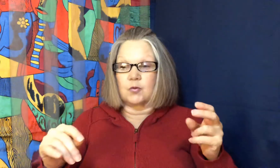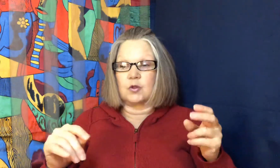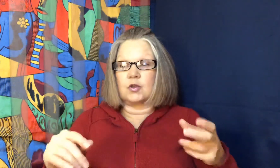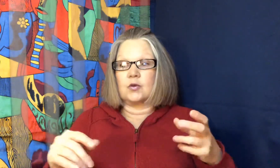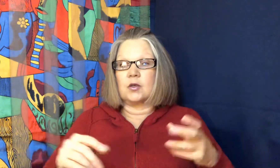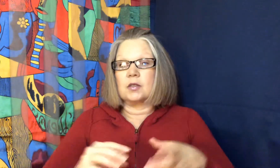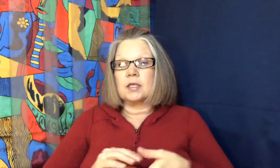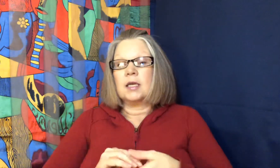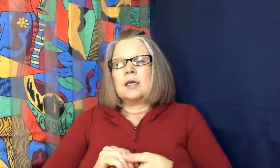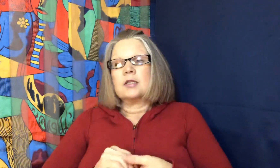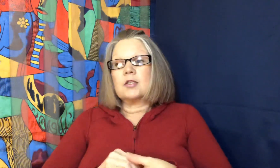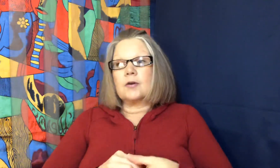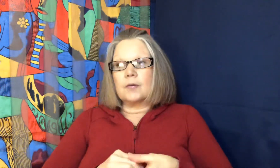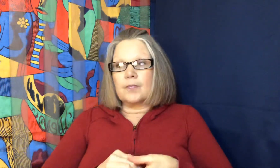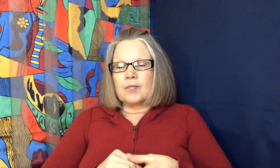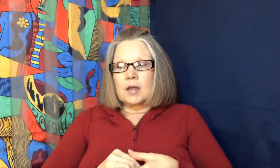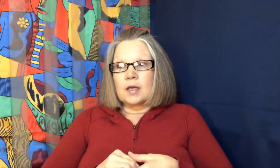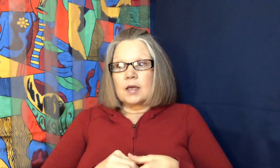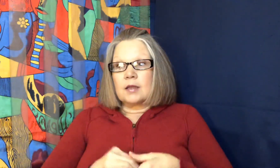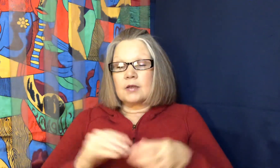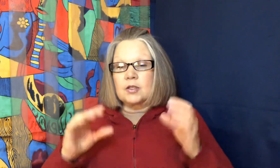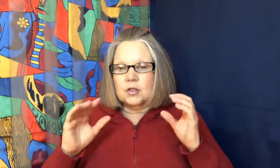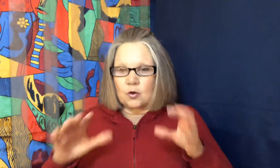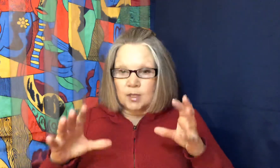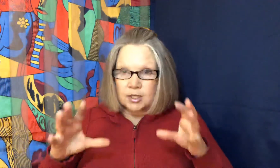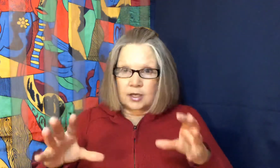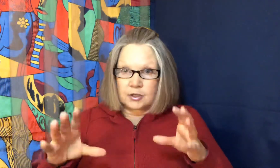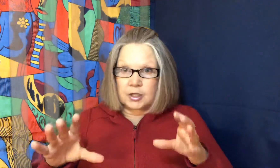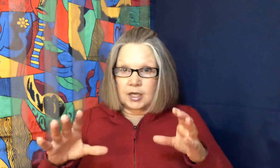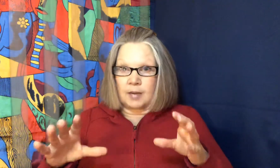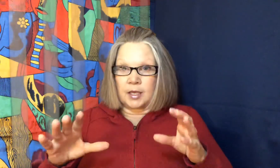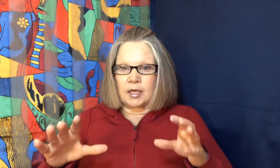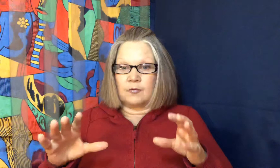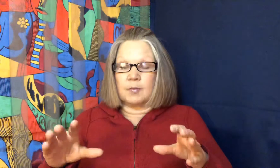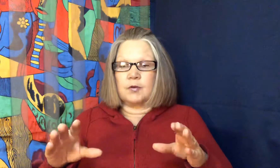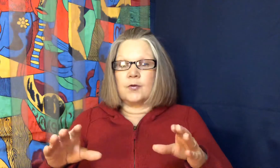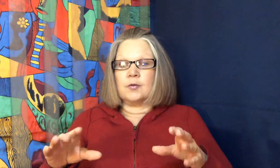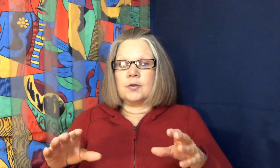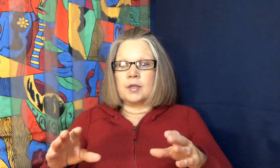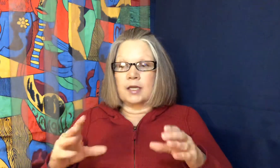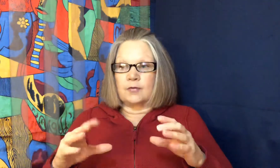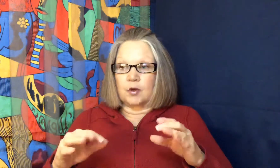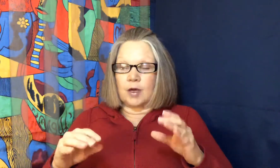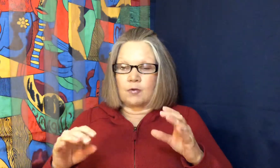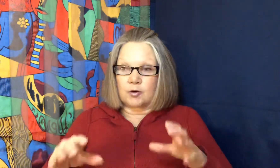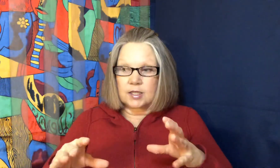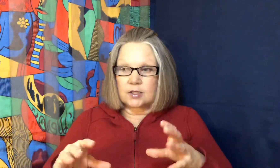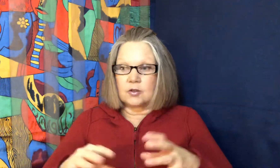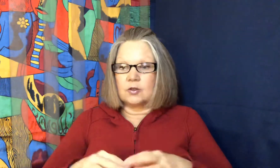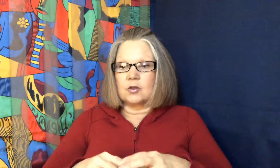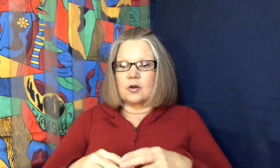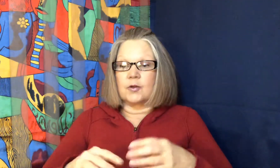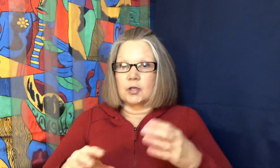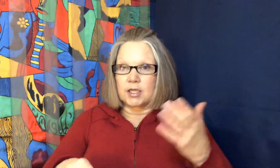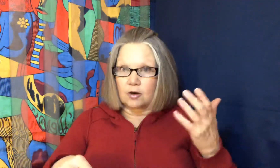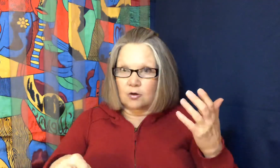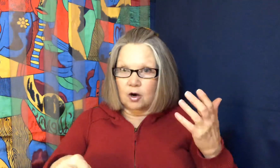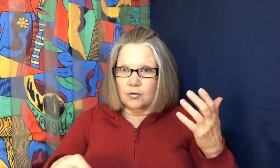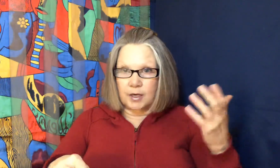tools so there's so much energy coming in from the full moon like if you have crystals or if you're a tarot card reader